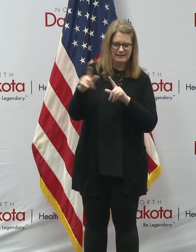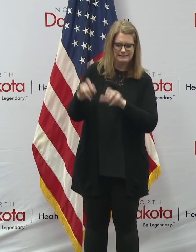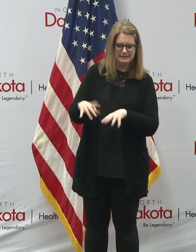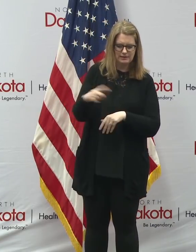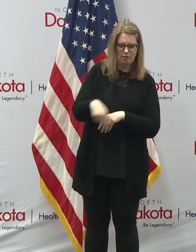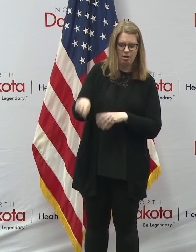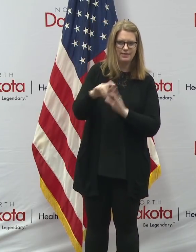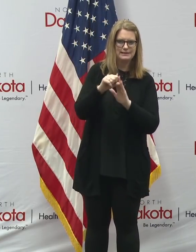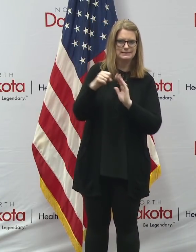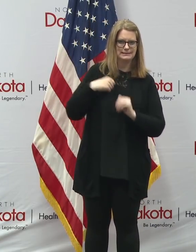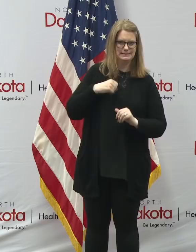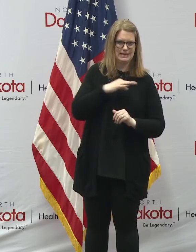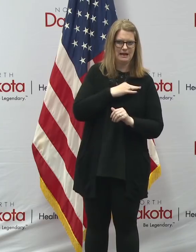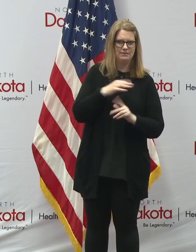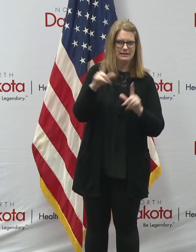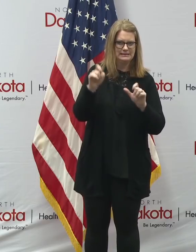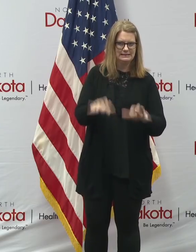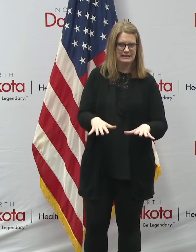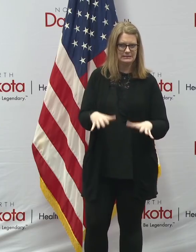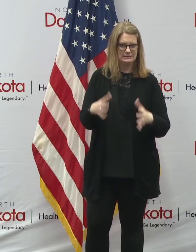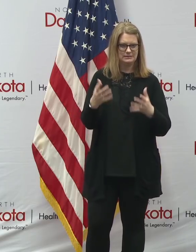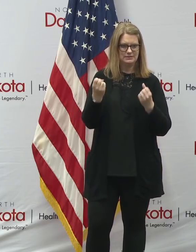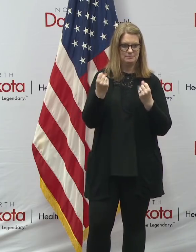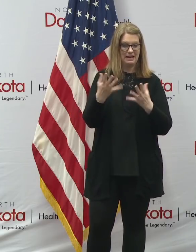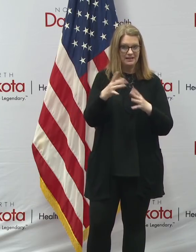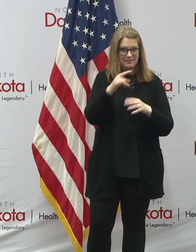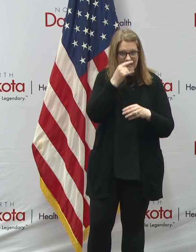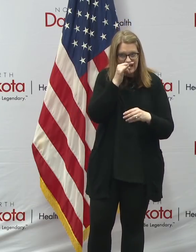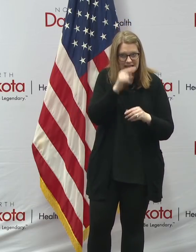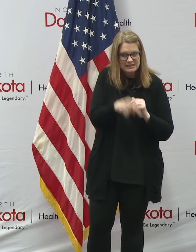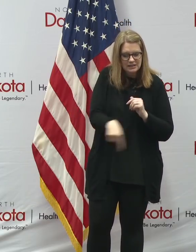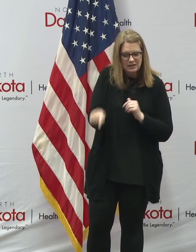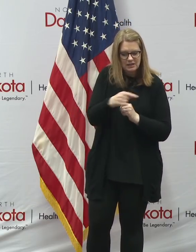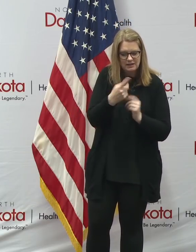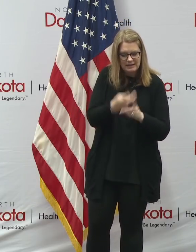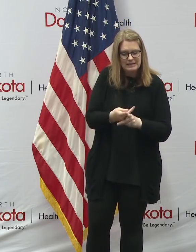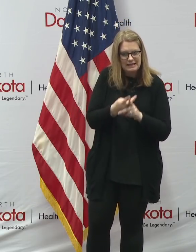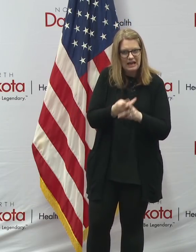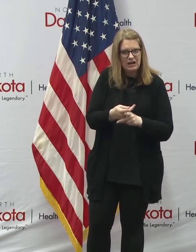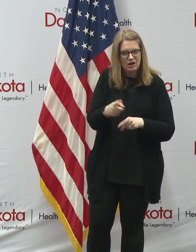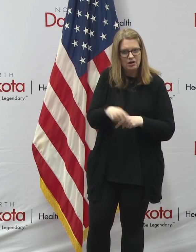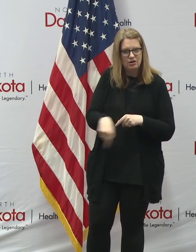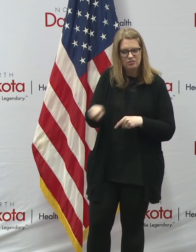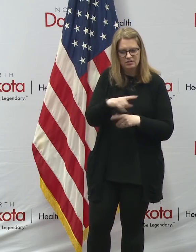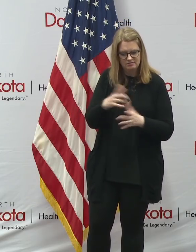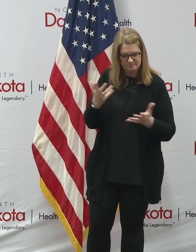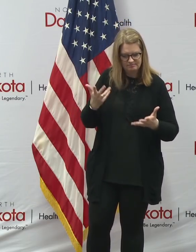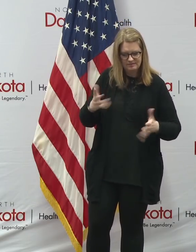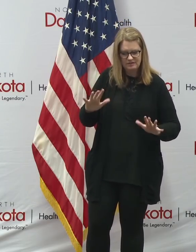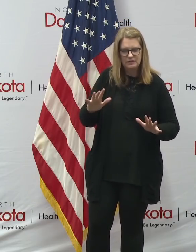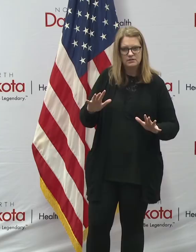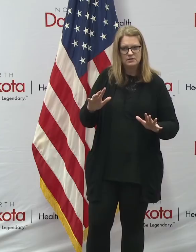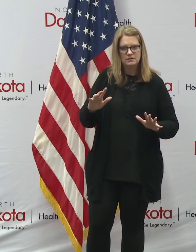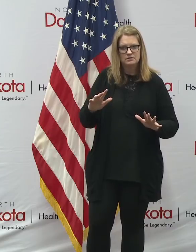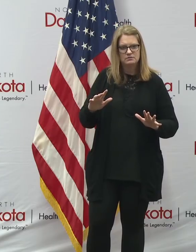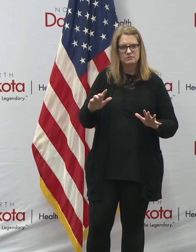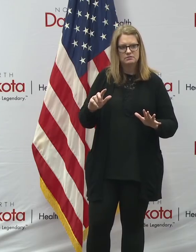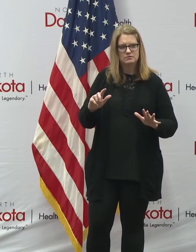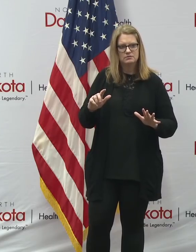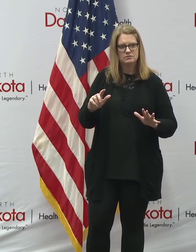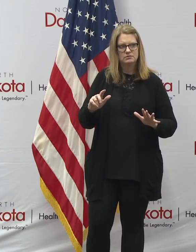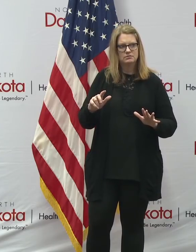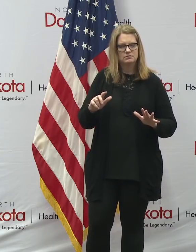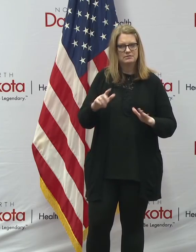staff, tested a number of the kids that were in that daycare, and that was all done. It actually hadn't been done